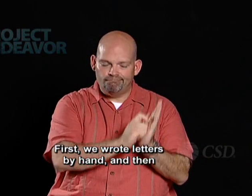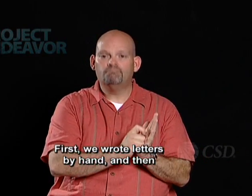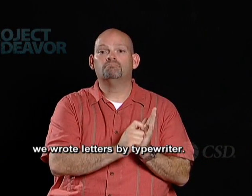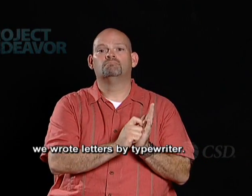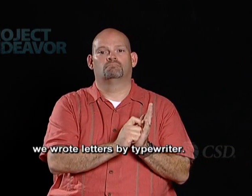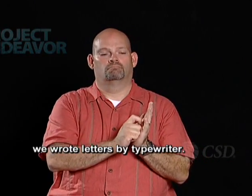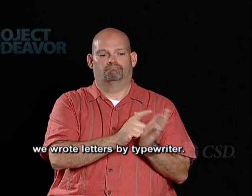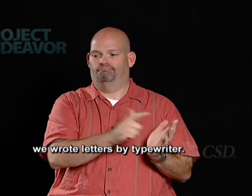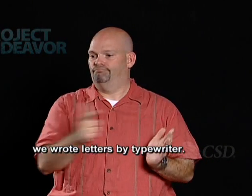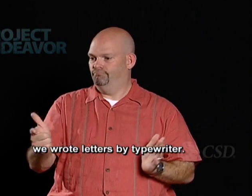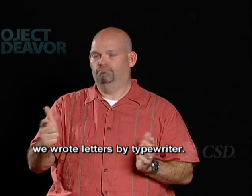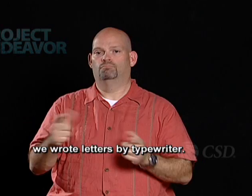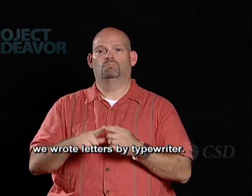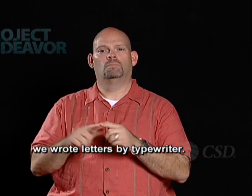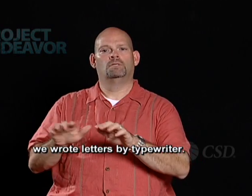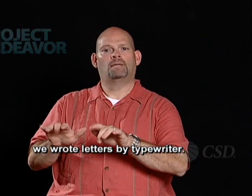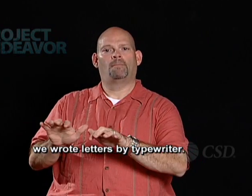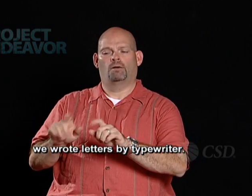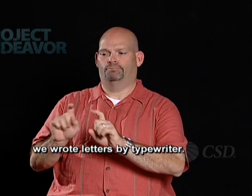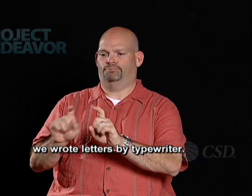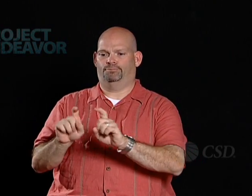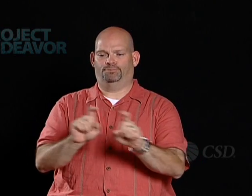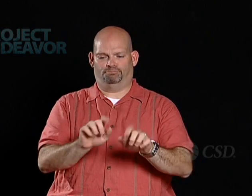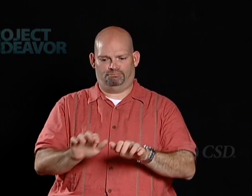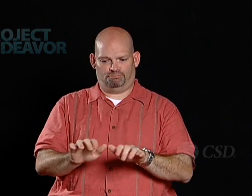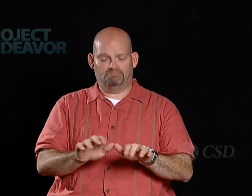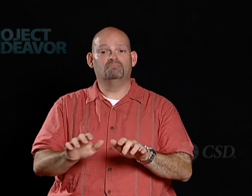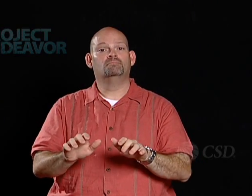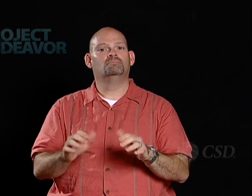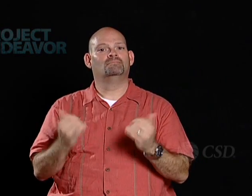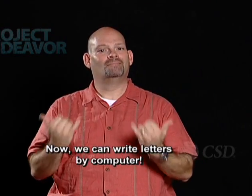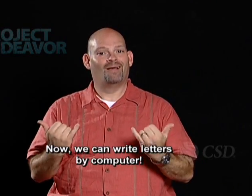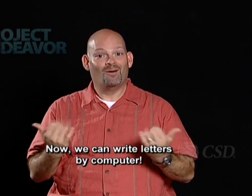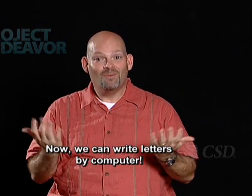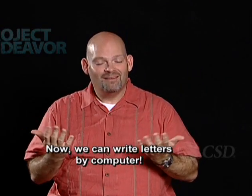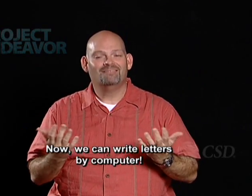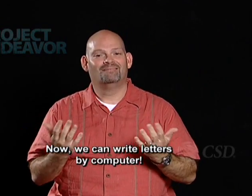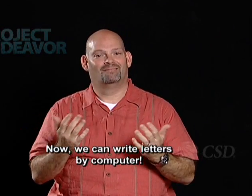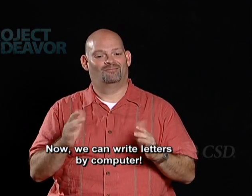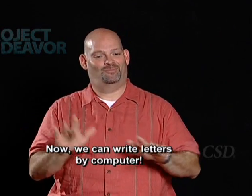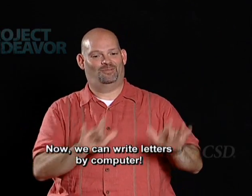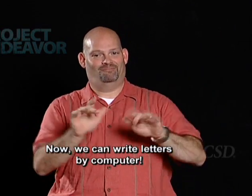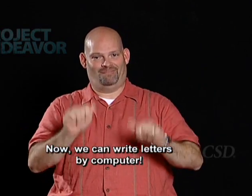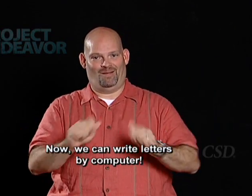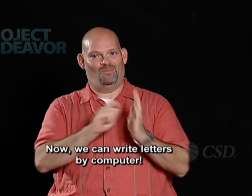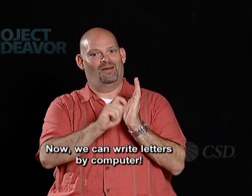And then we wrote letters by typewriter. Now we can write letters by computer.